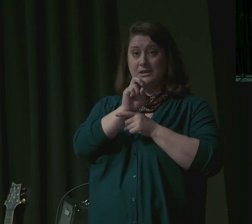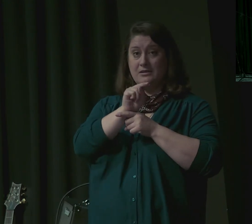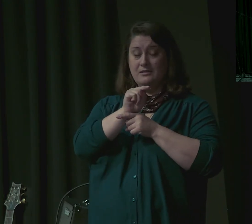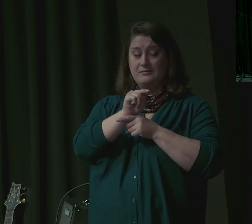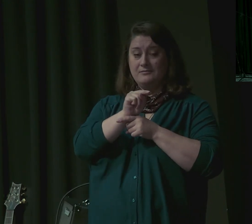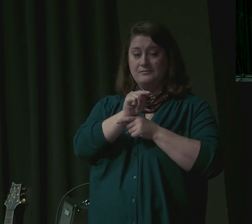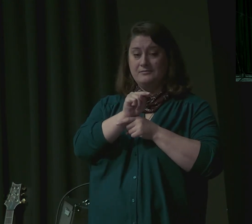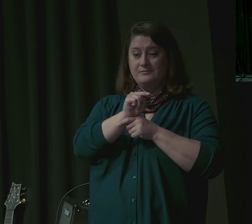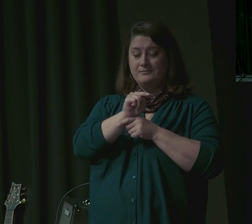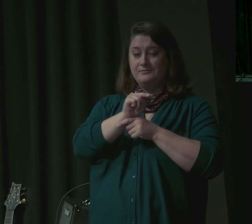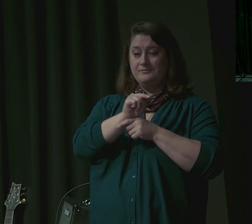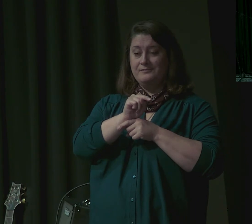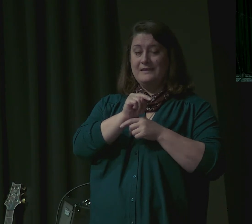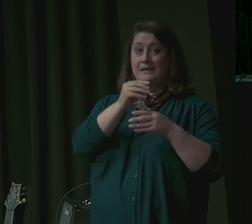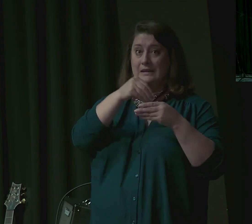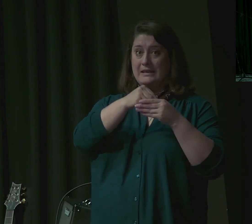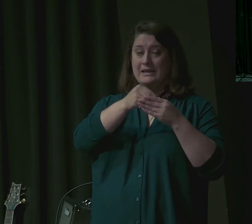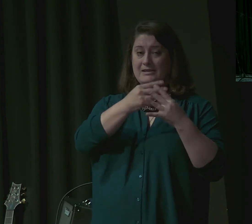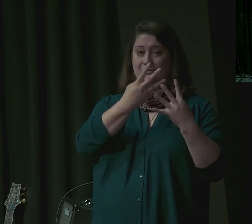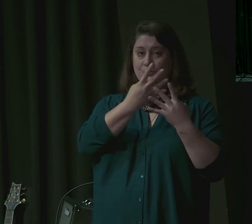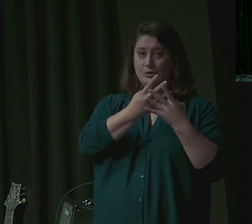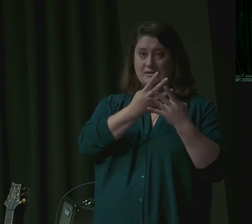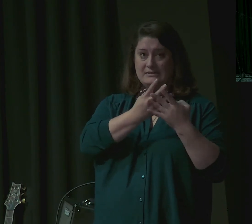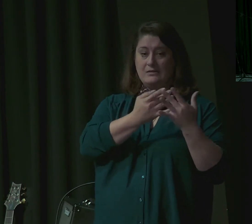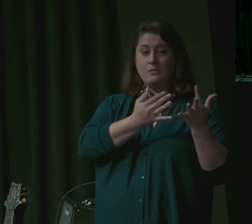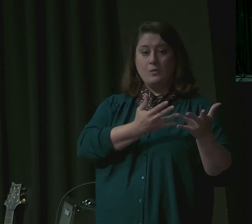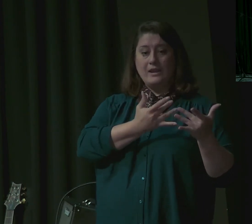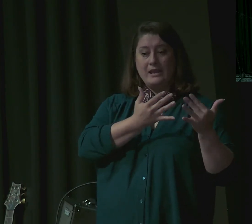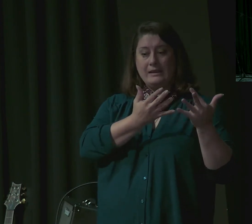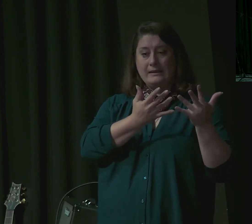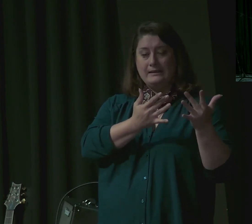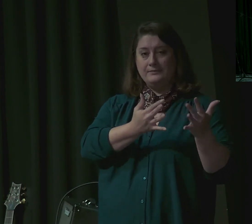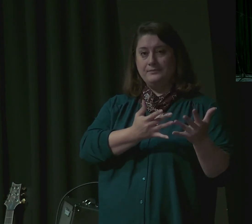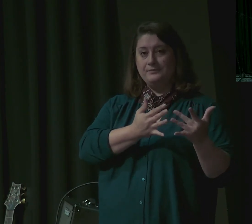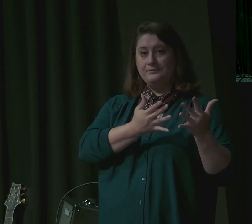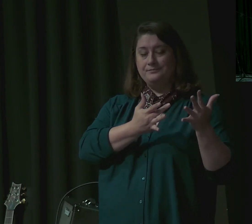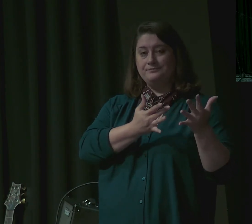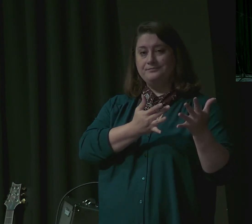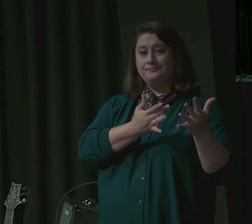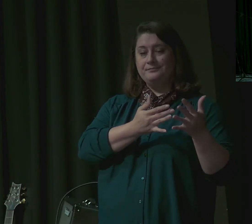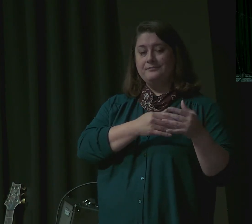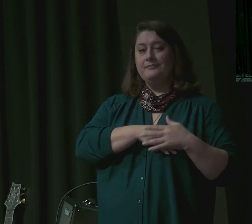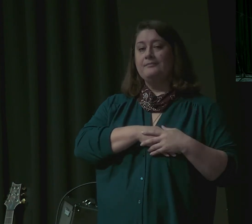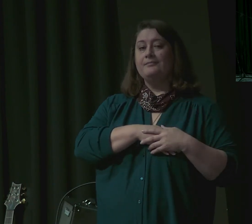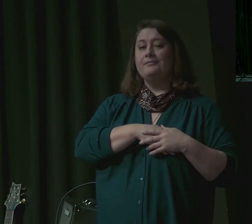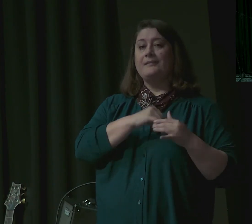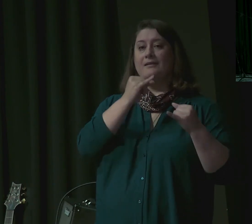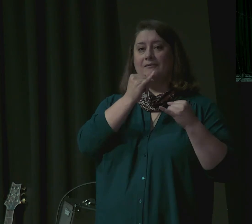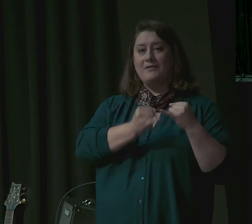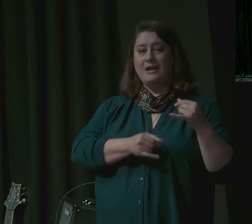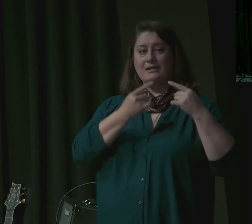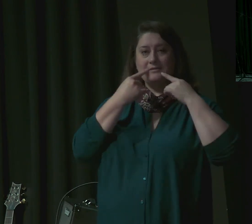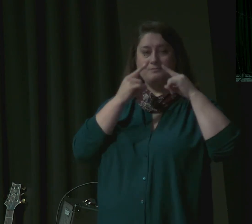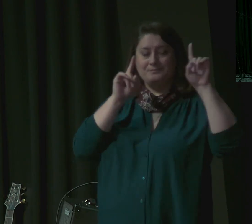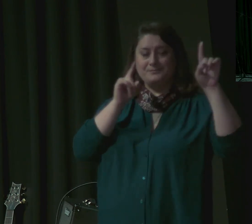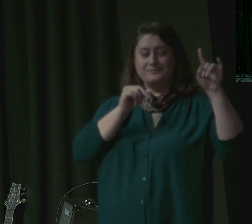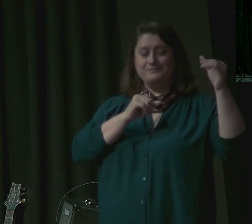and when the men had brought the men into Joseph's house and given them water and they had washed their feet and when he had given their donkeys